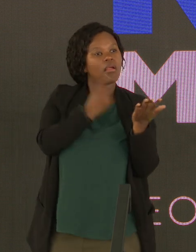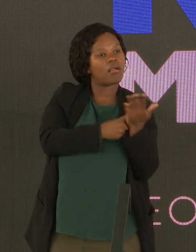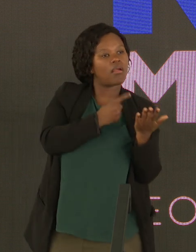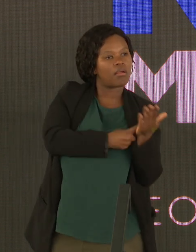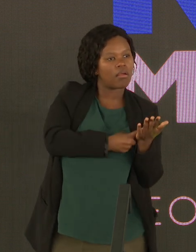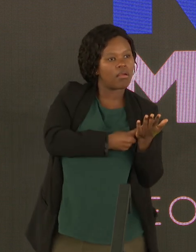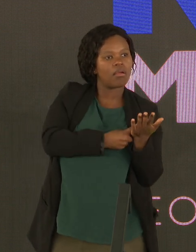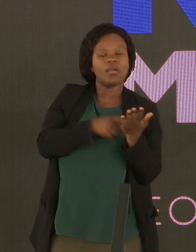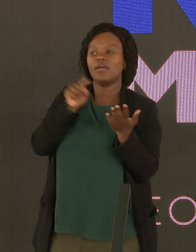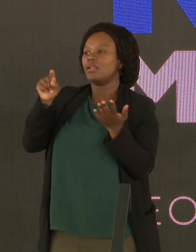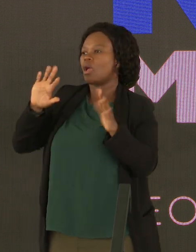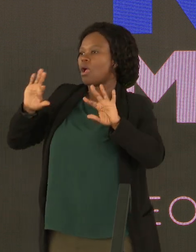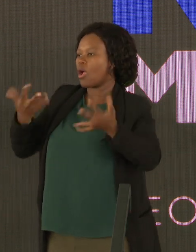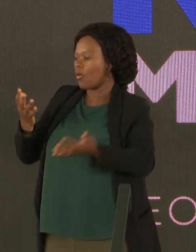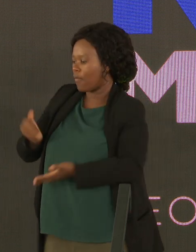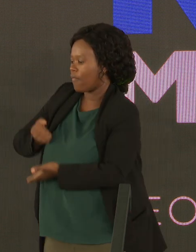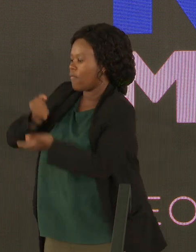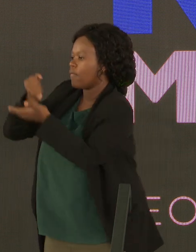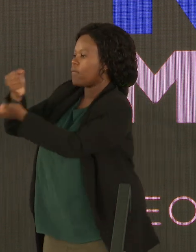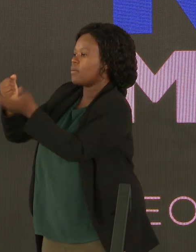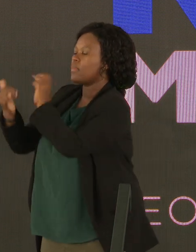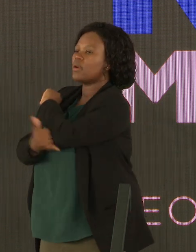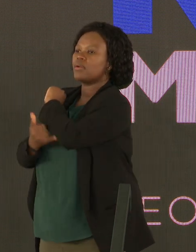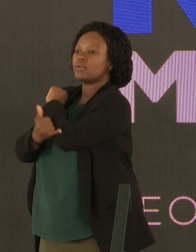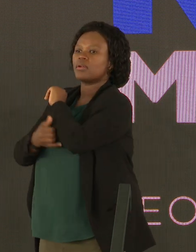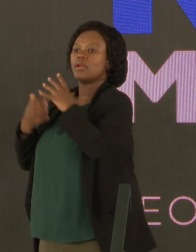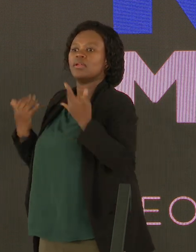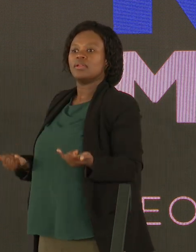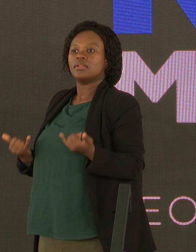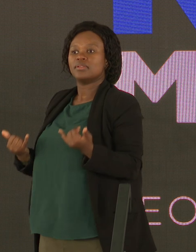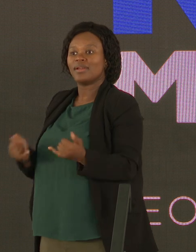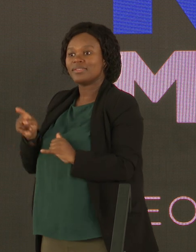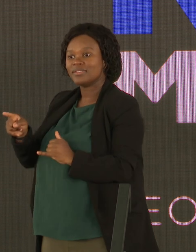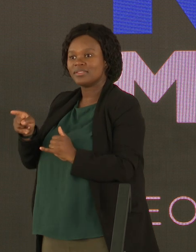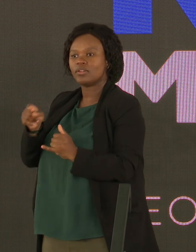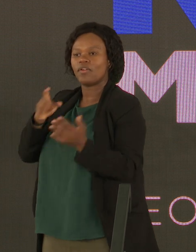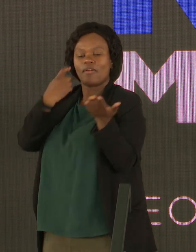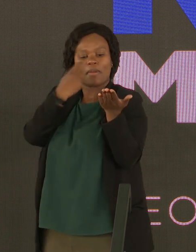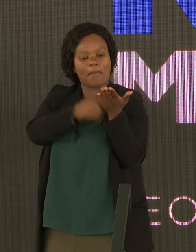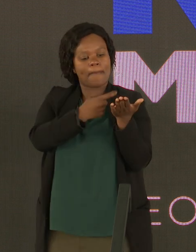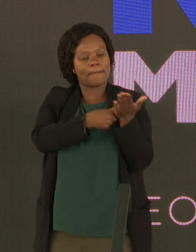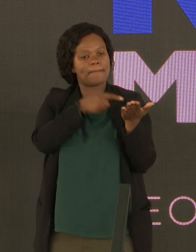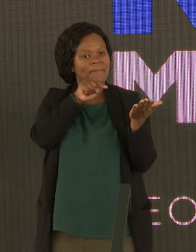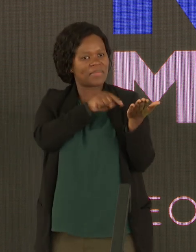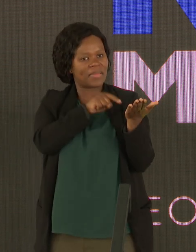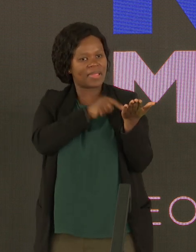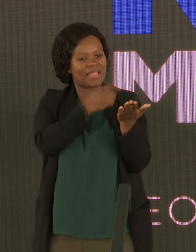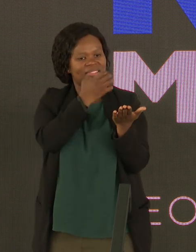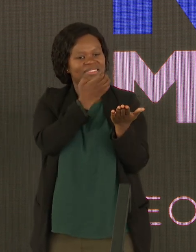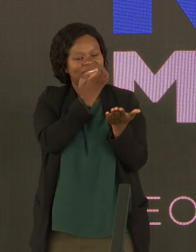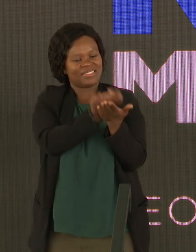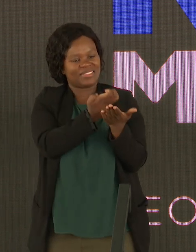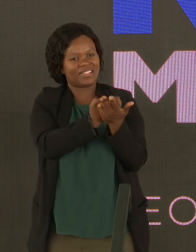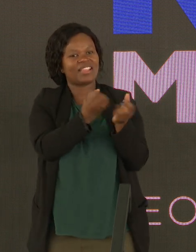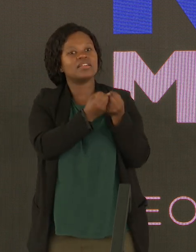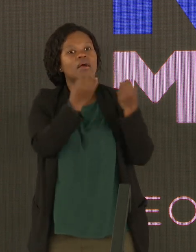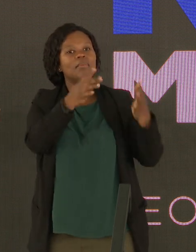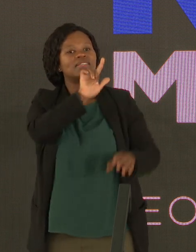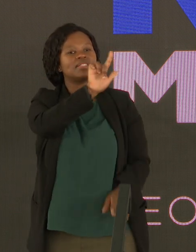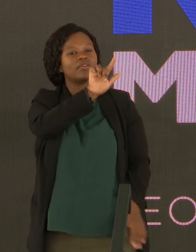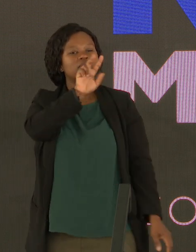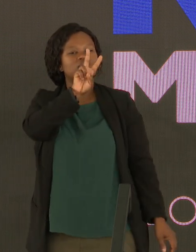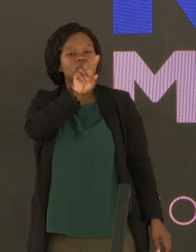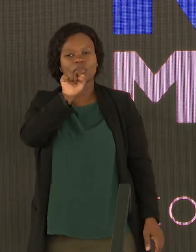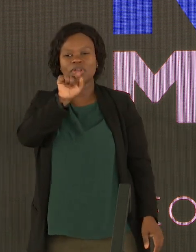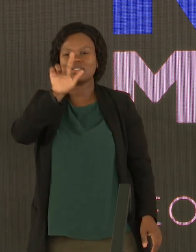well as investment into our country. Now, at the moment, our debt-to-GDP ratio in South Africa is around 72.7%.